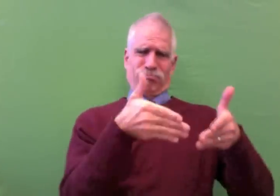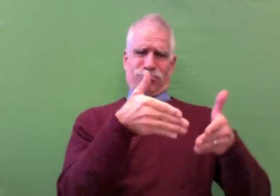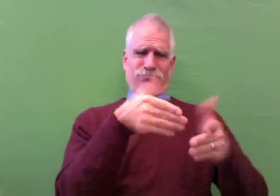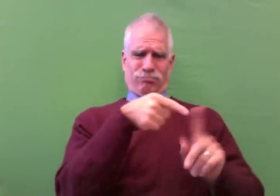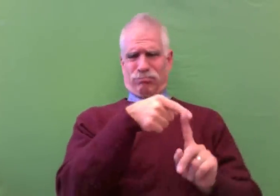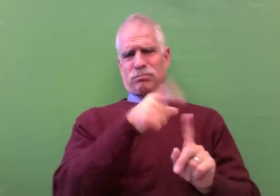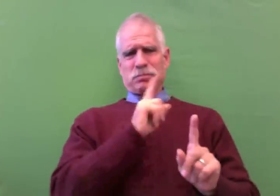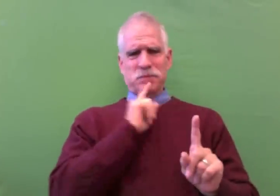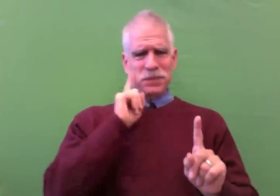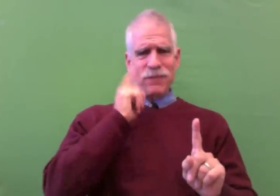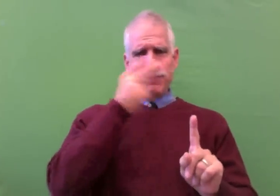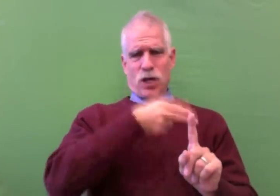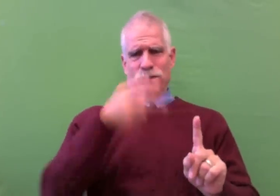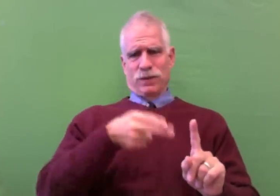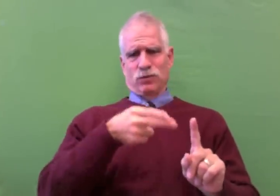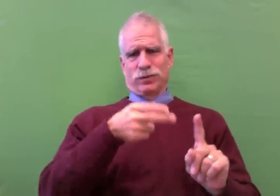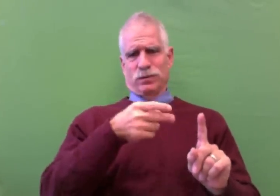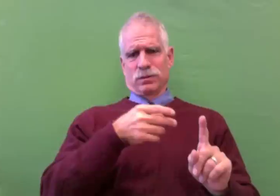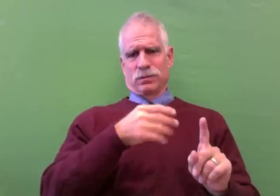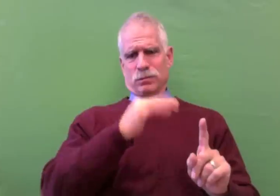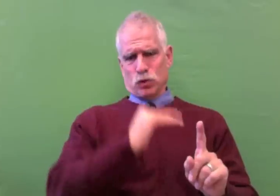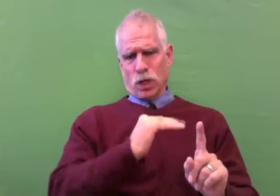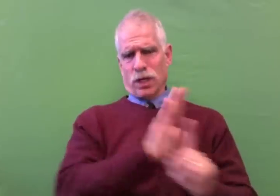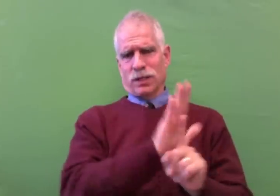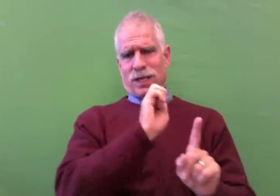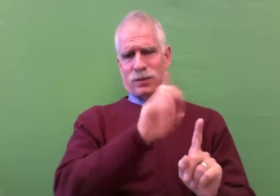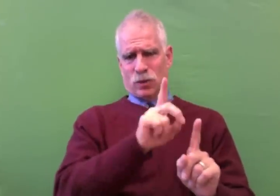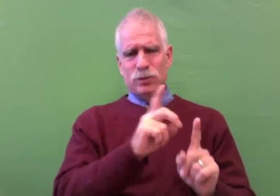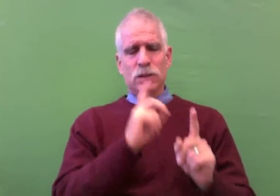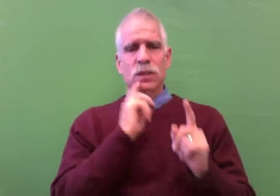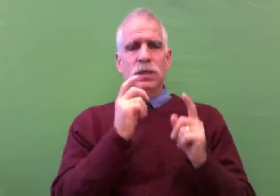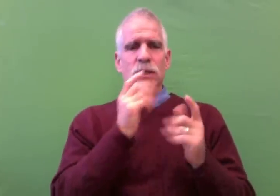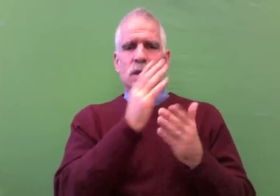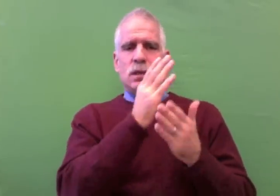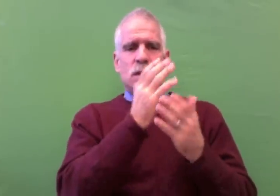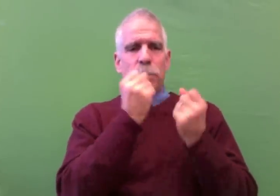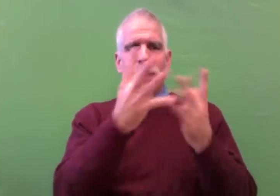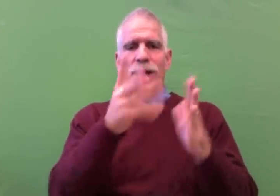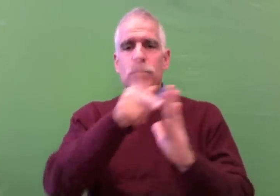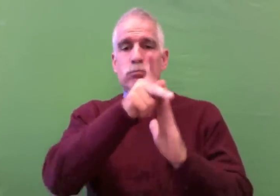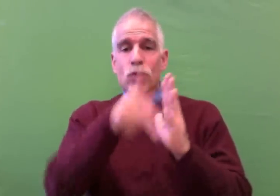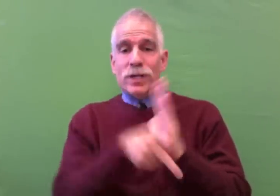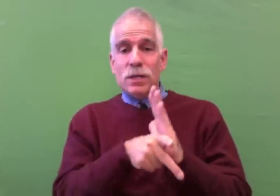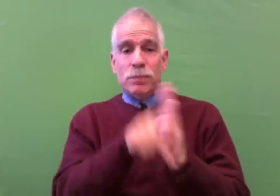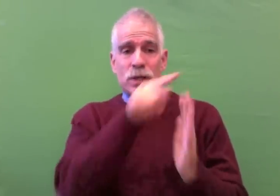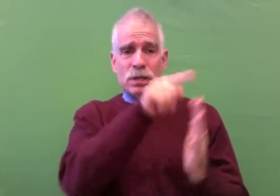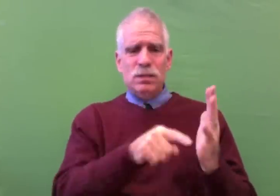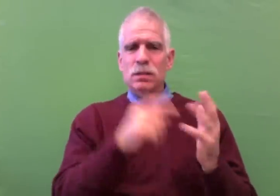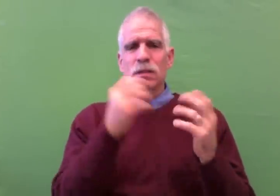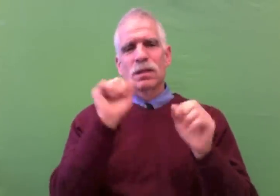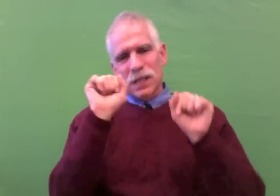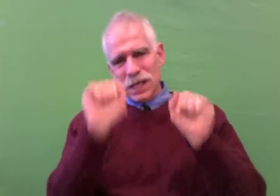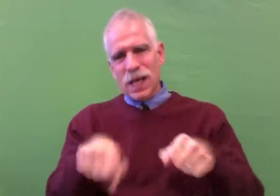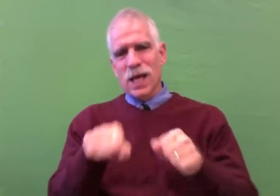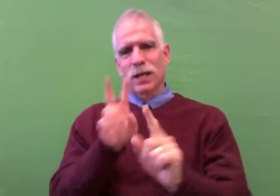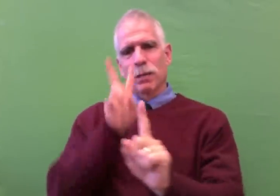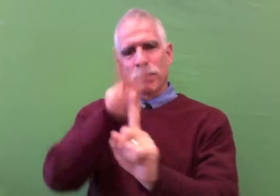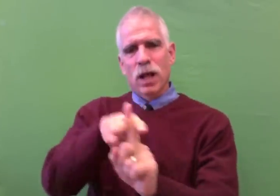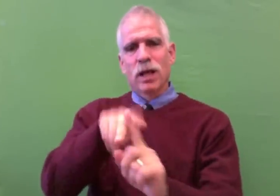Even though Child First focuses on Deaf and Hard of Hearing children's education, there are many principles that can